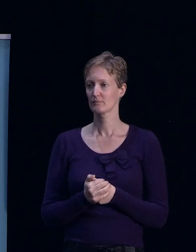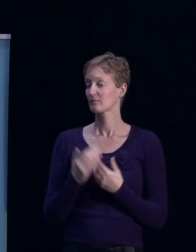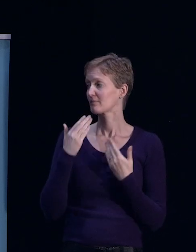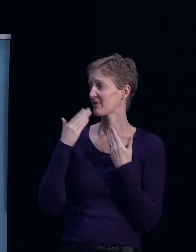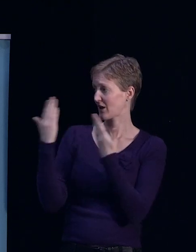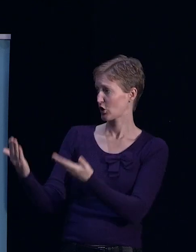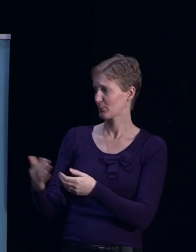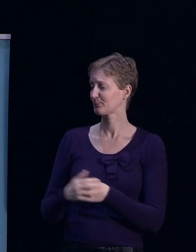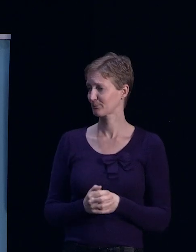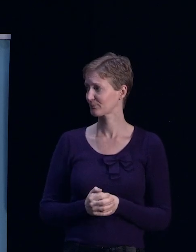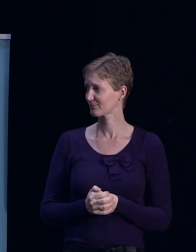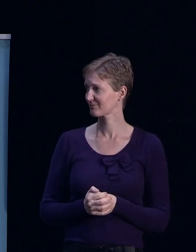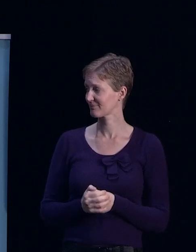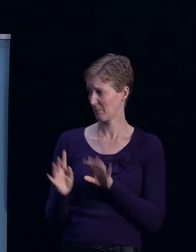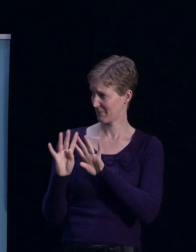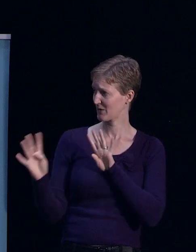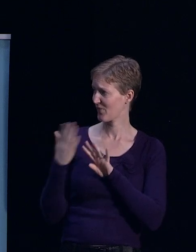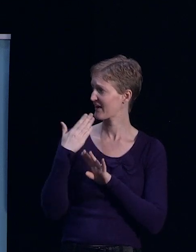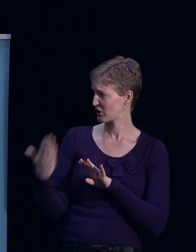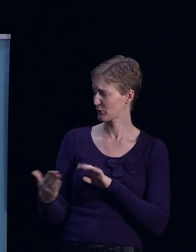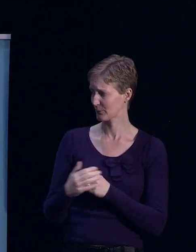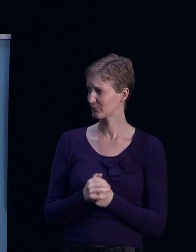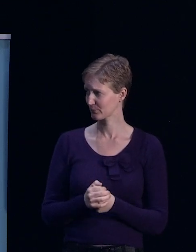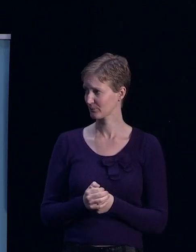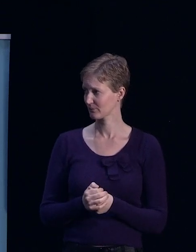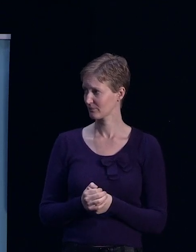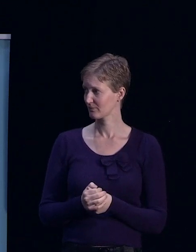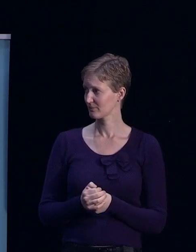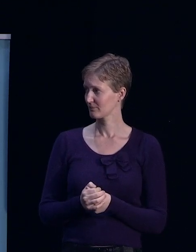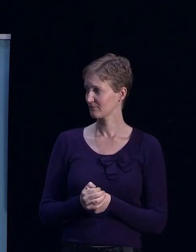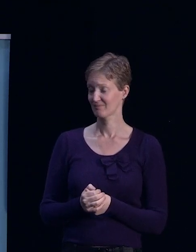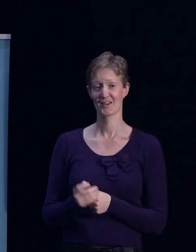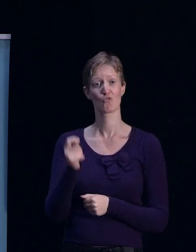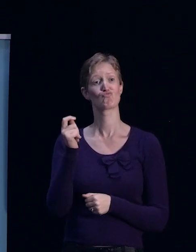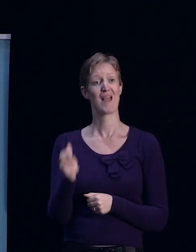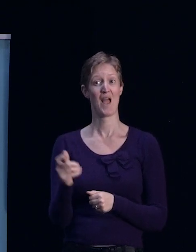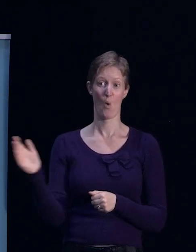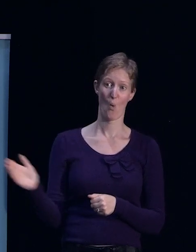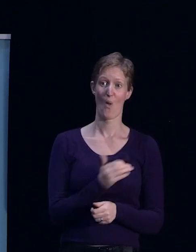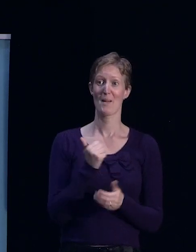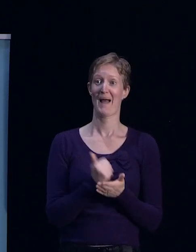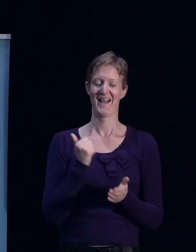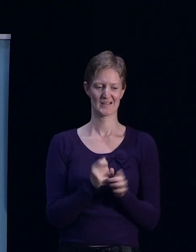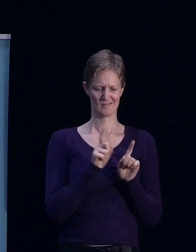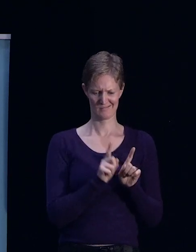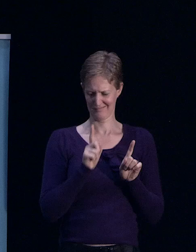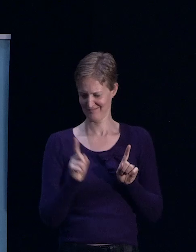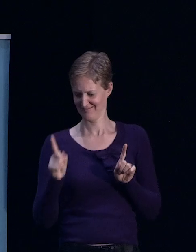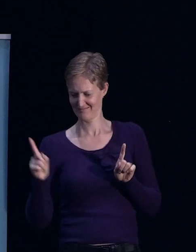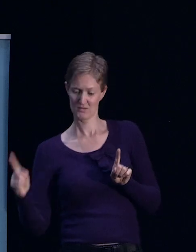thank you, panel members. I really appreciate it. It doesn't often that we get all of them sitting up here together, um,